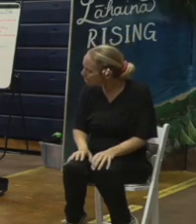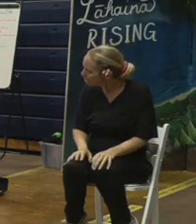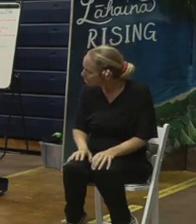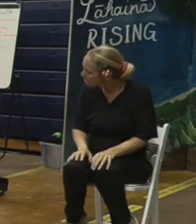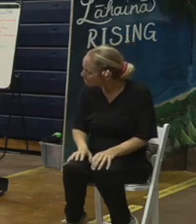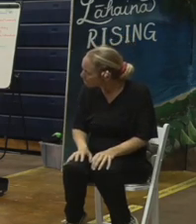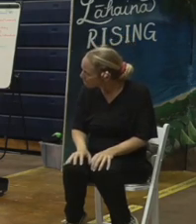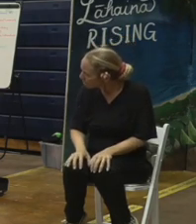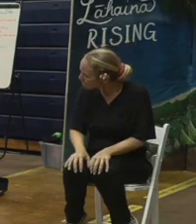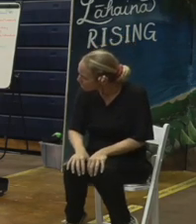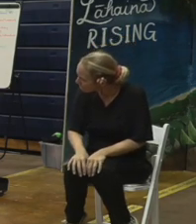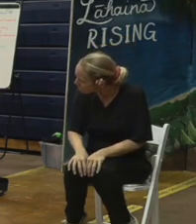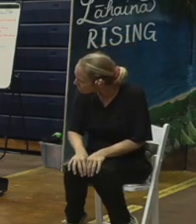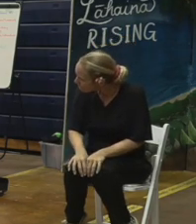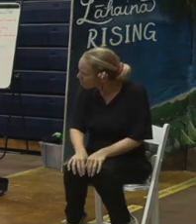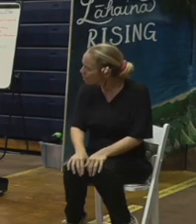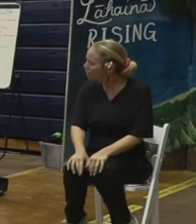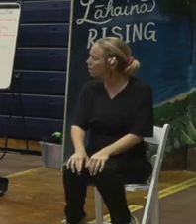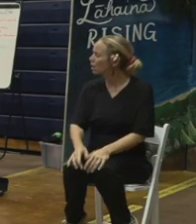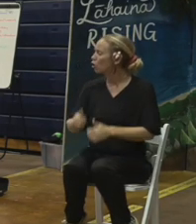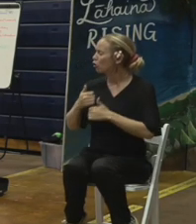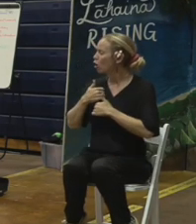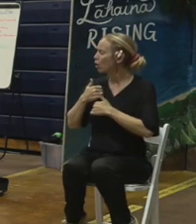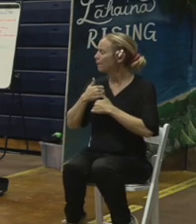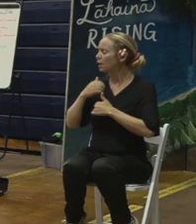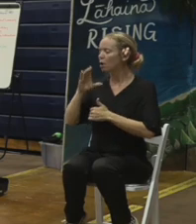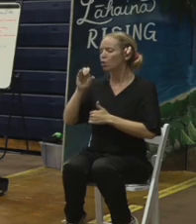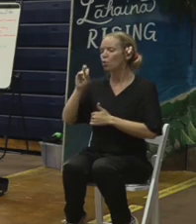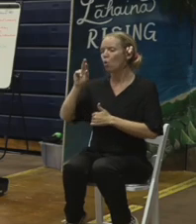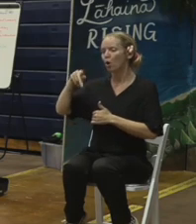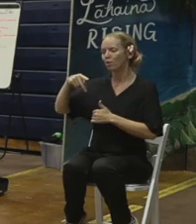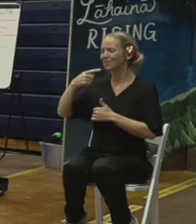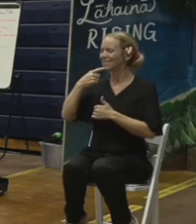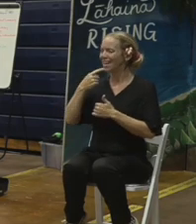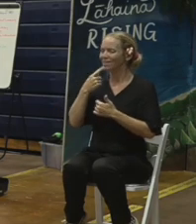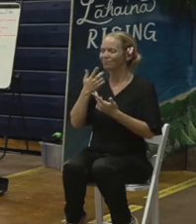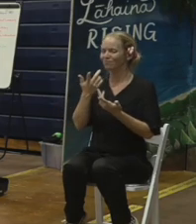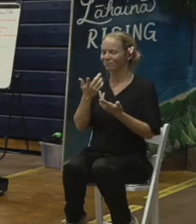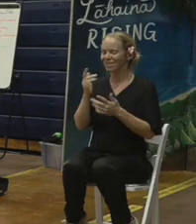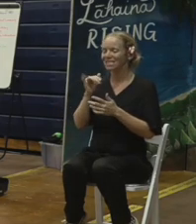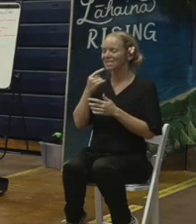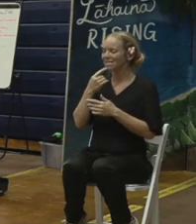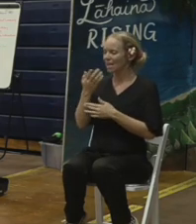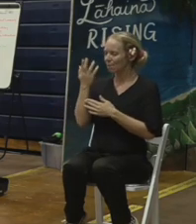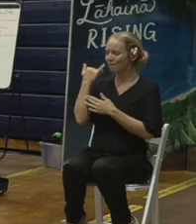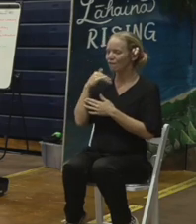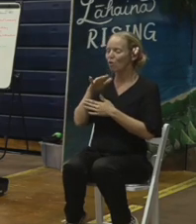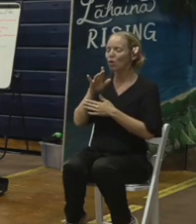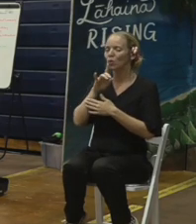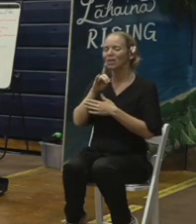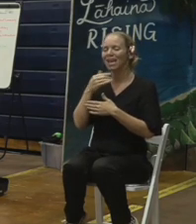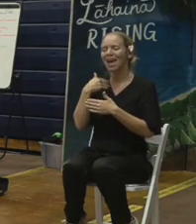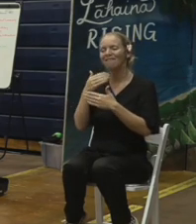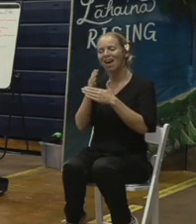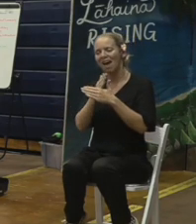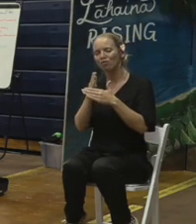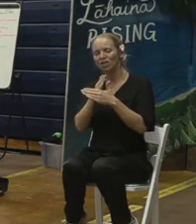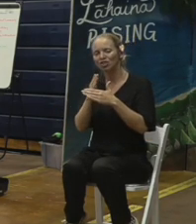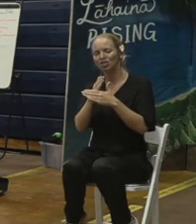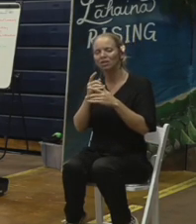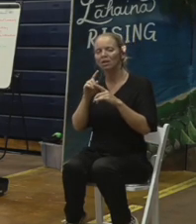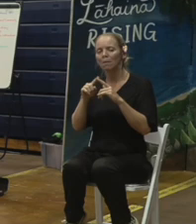property is unique. You know, I think so we do have some averages that are out there. I mean, for